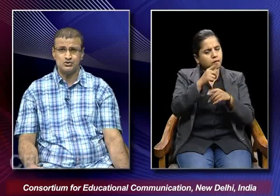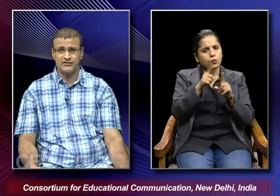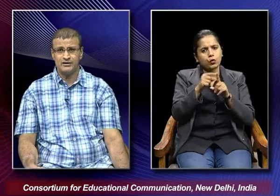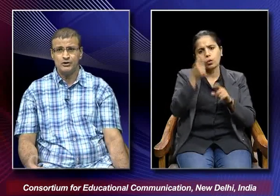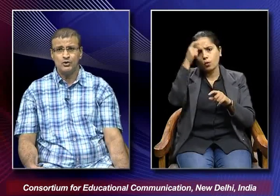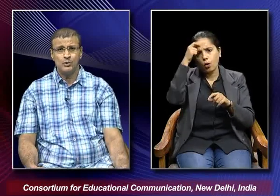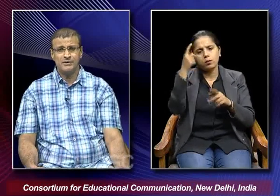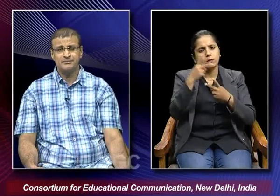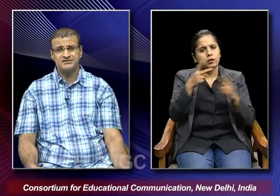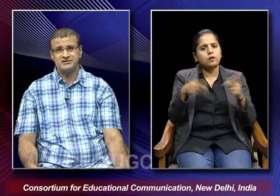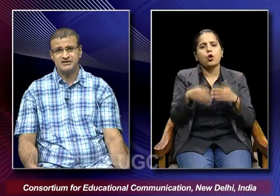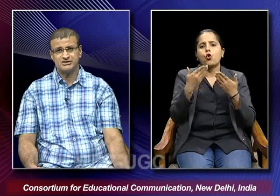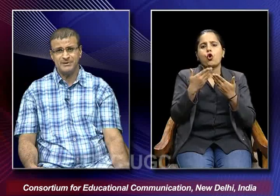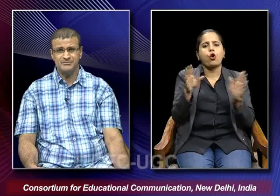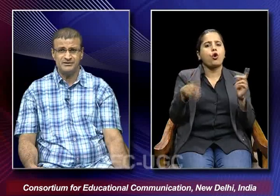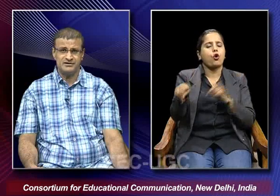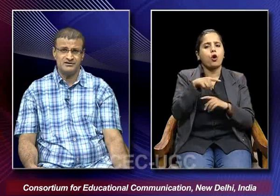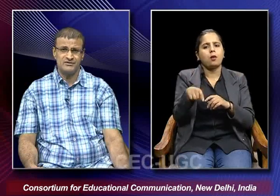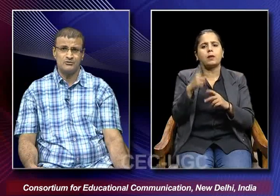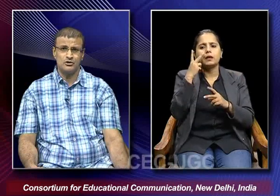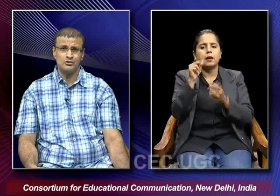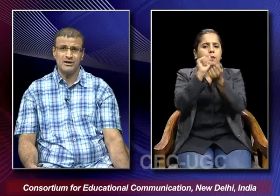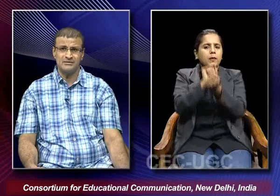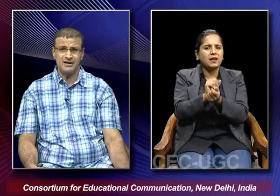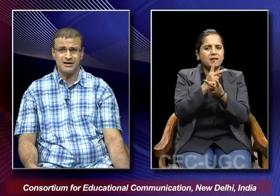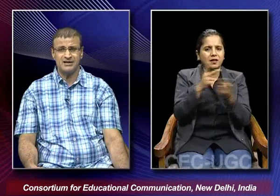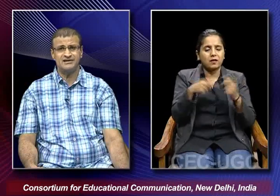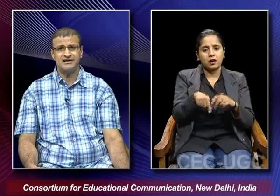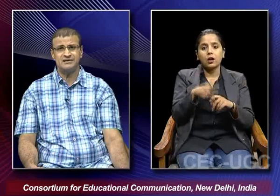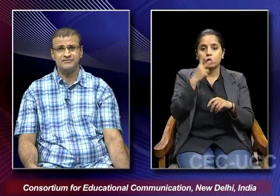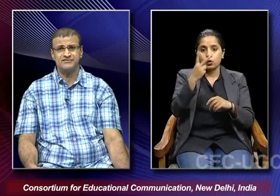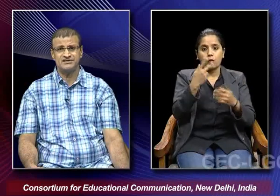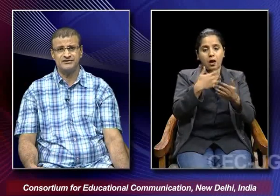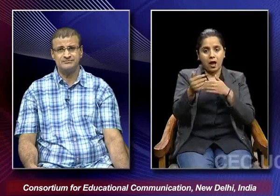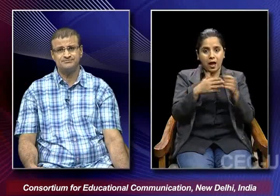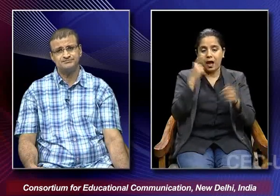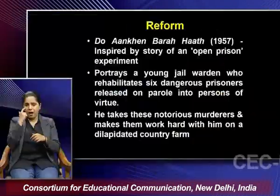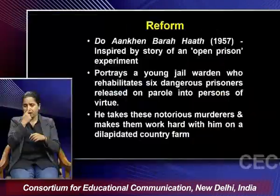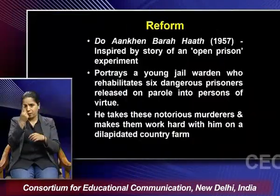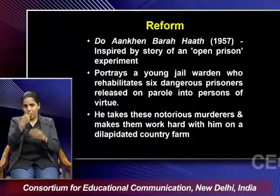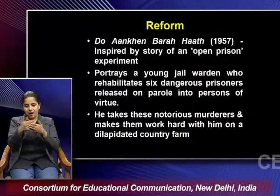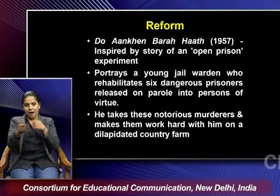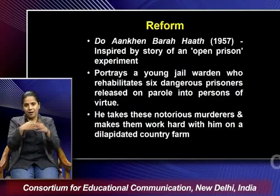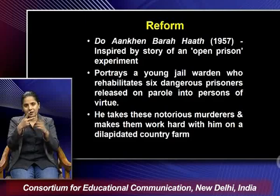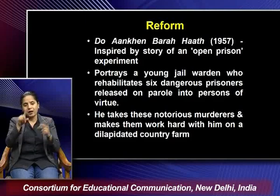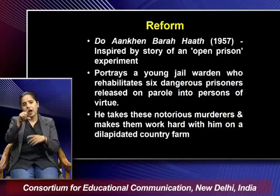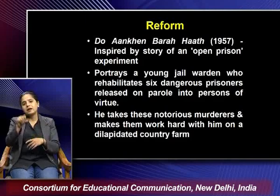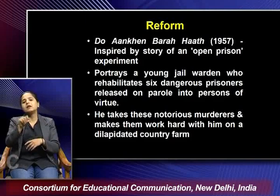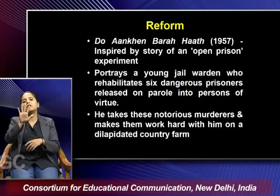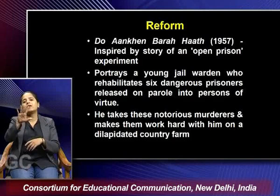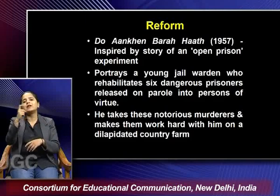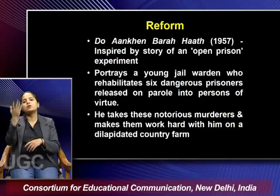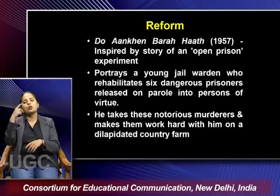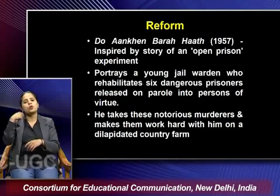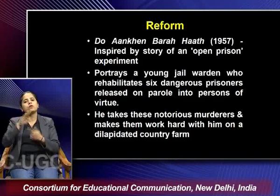issue of an open prison experiment in the film called dua ke barahat in 1957 where he